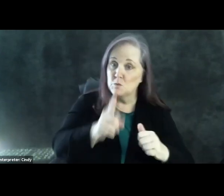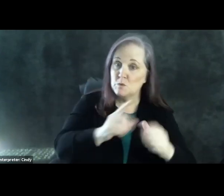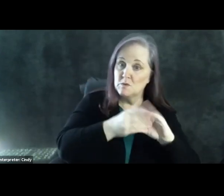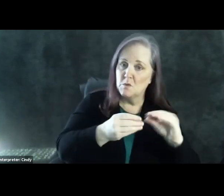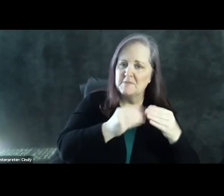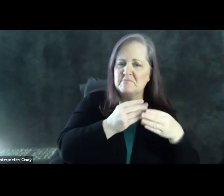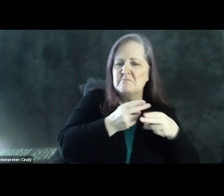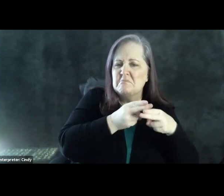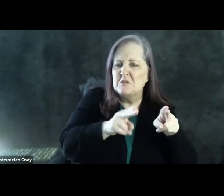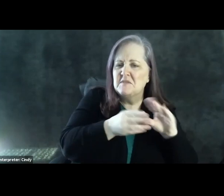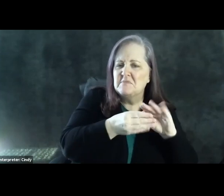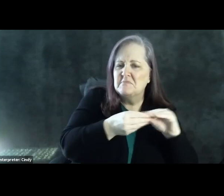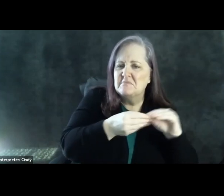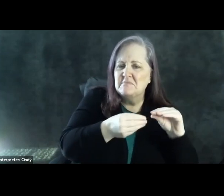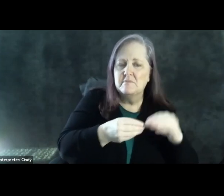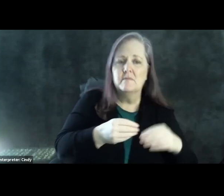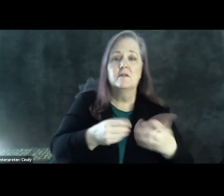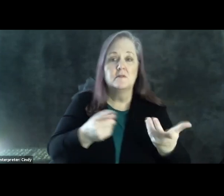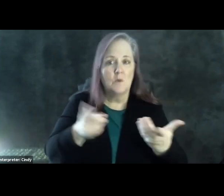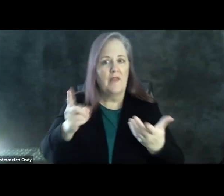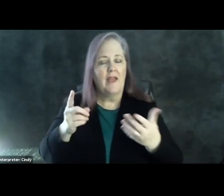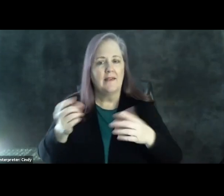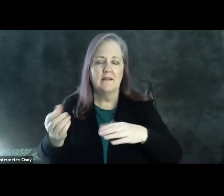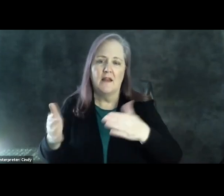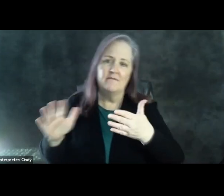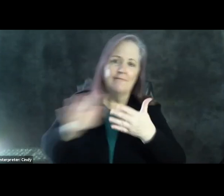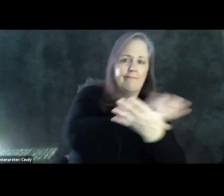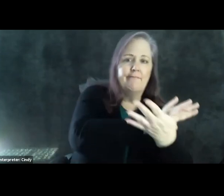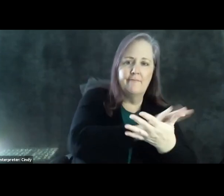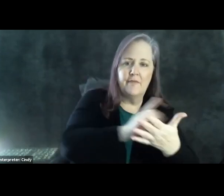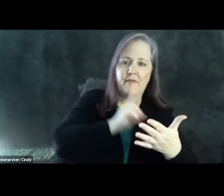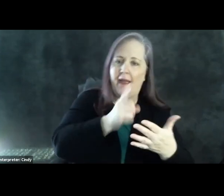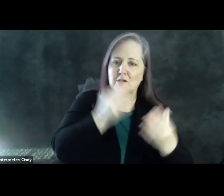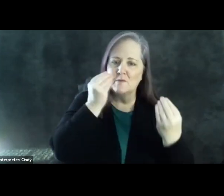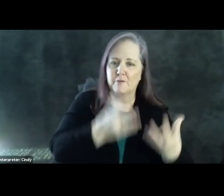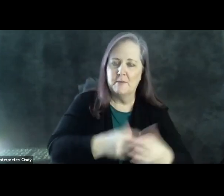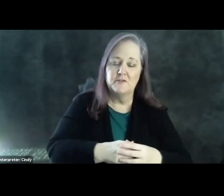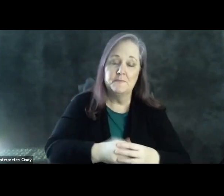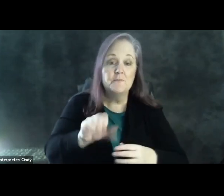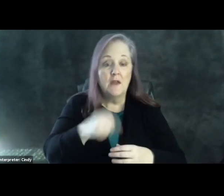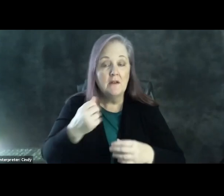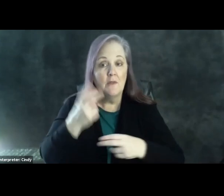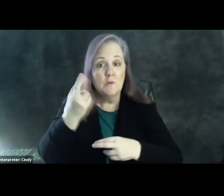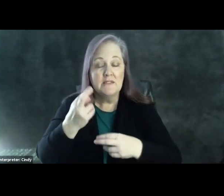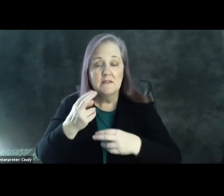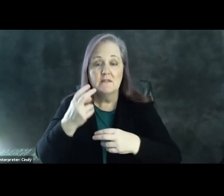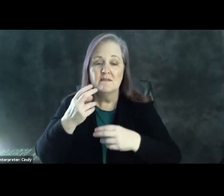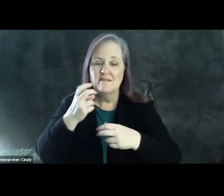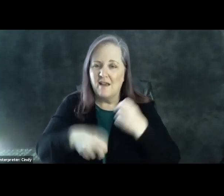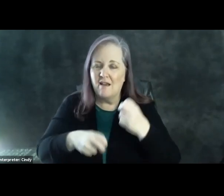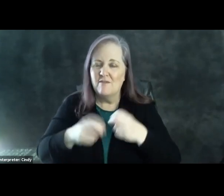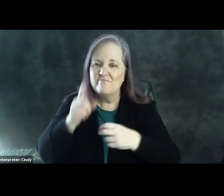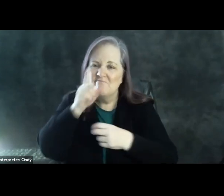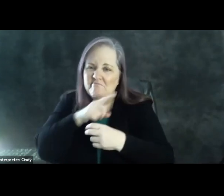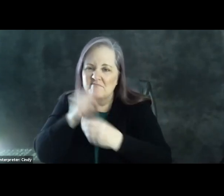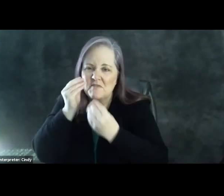dangerous because it can overtake the actual factual information. Another reason it's really tough to deal with disinformation is because we have